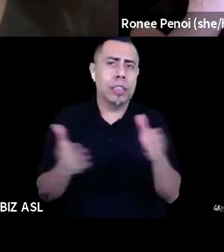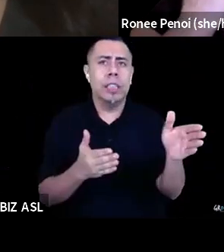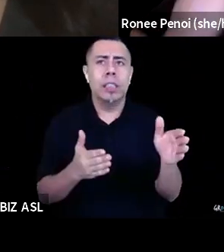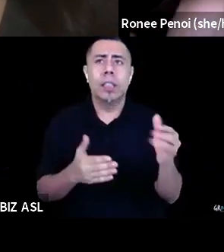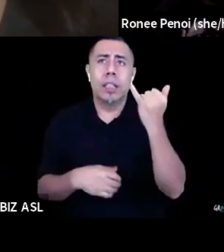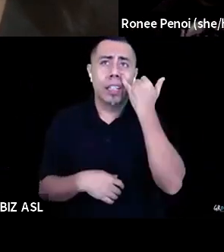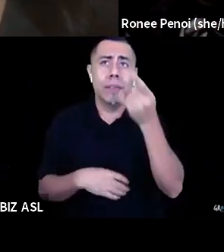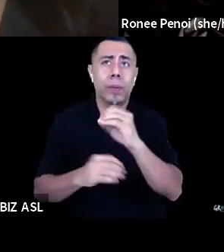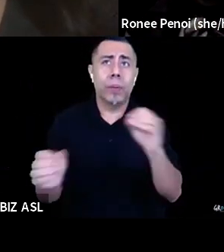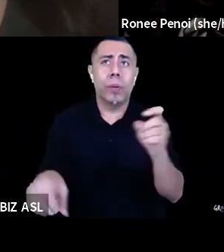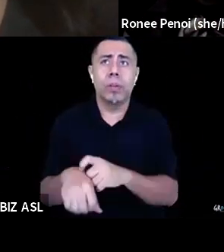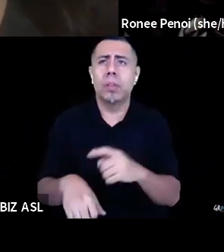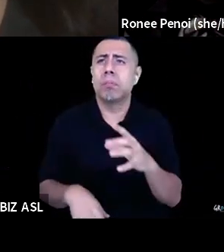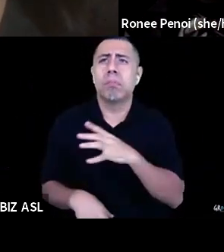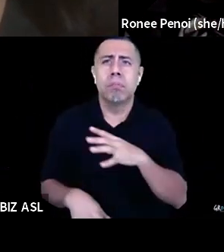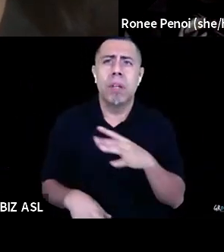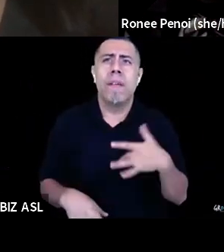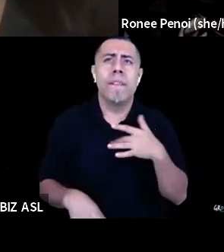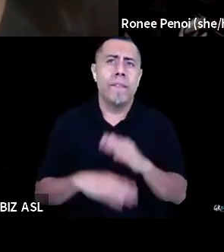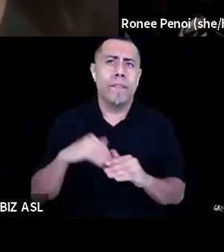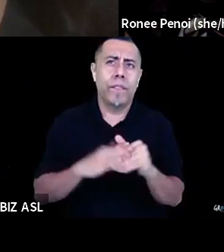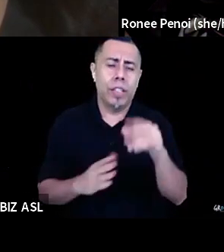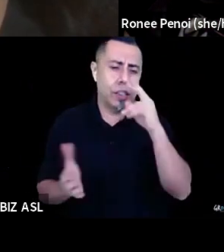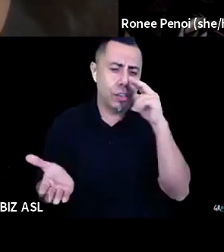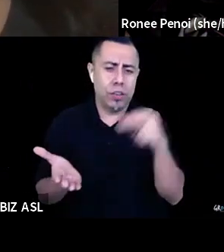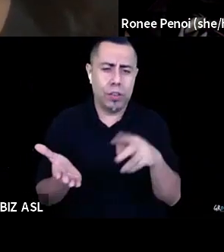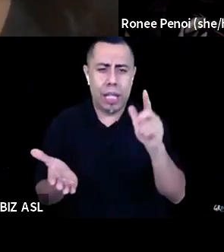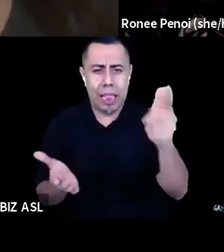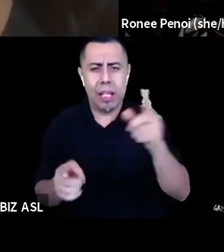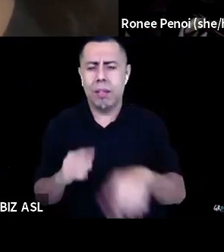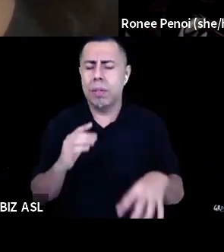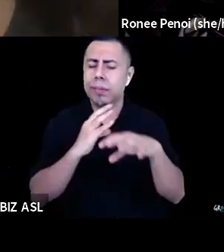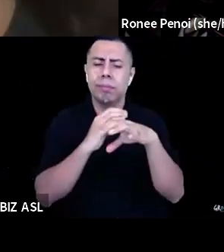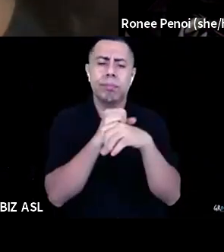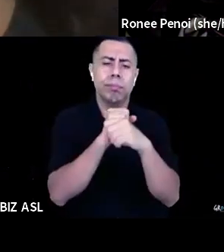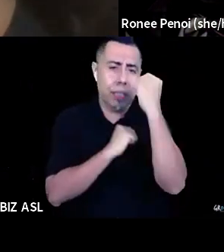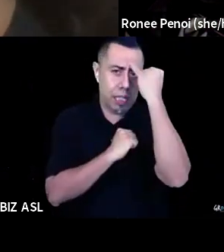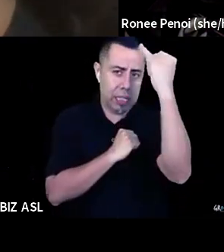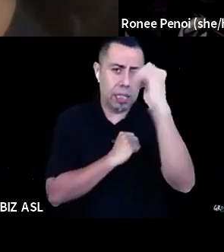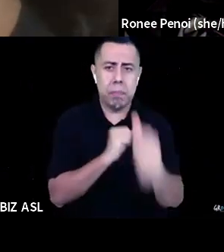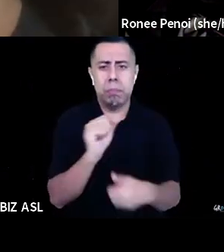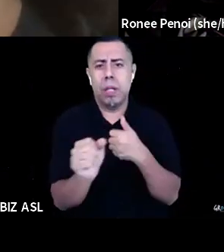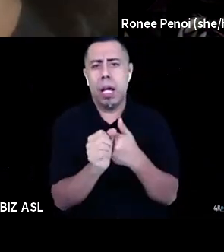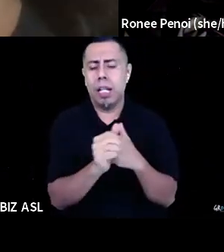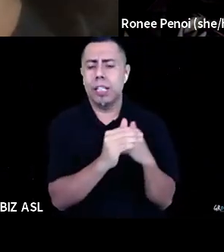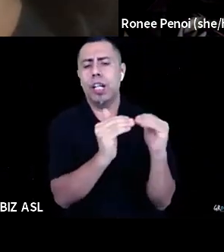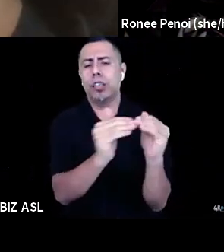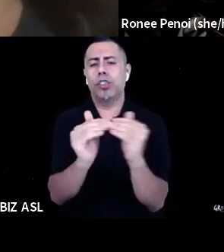But in a nutshell, the idea of a just transition for those who might not know this language yet, um, is